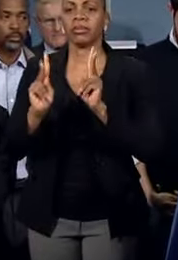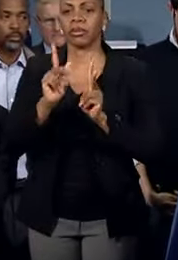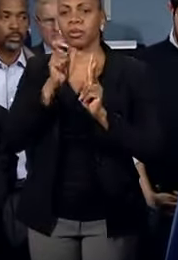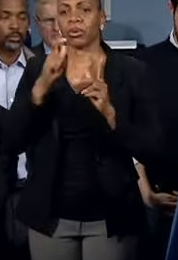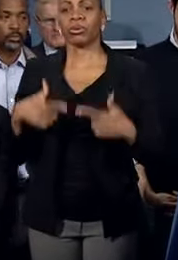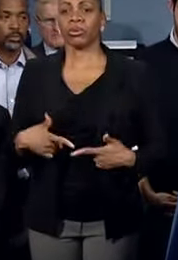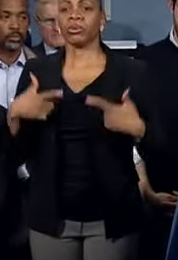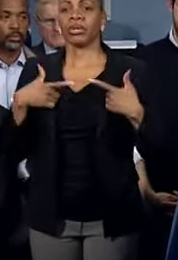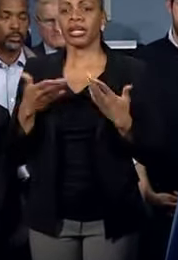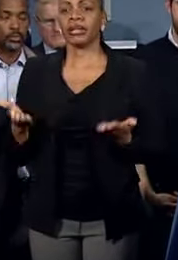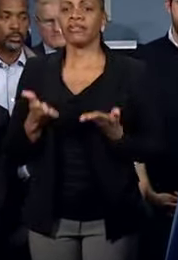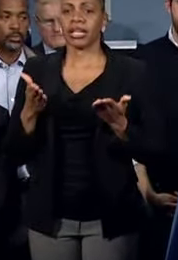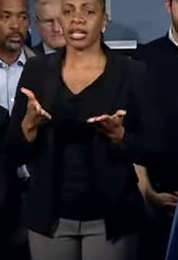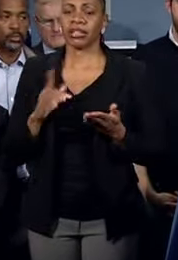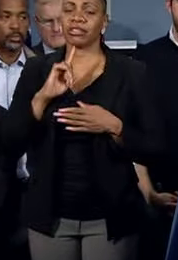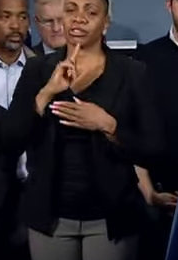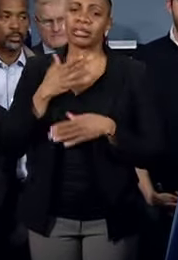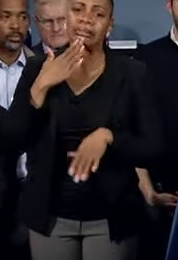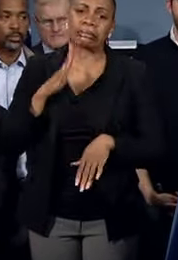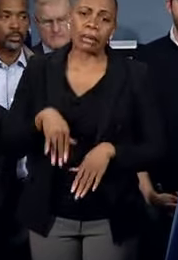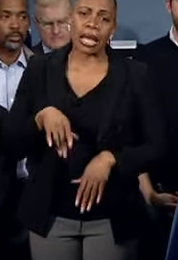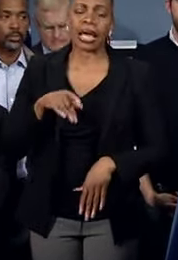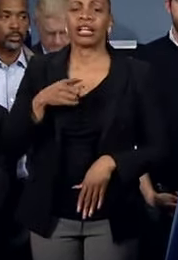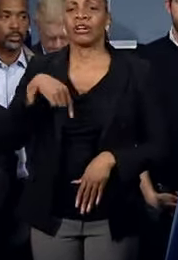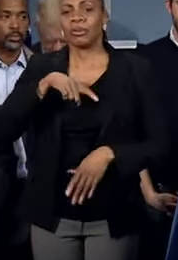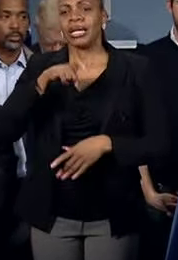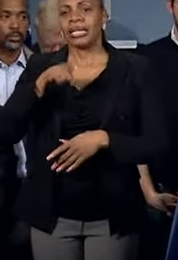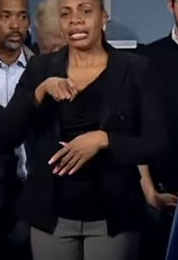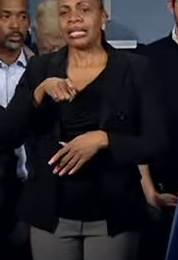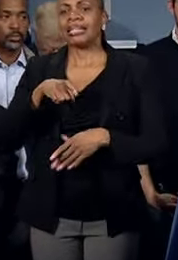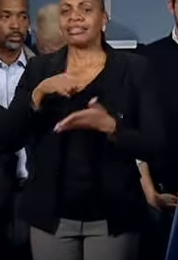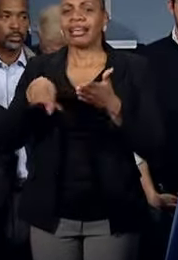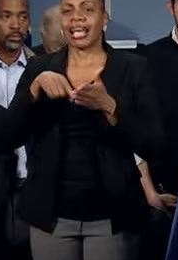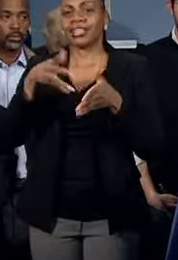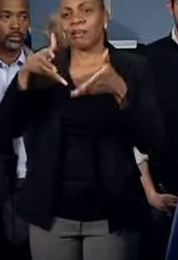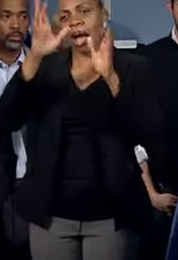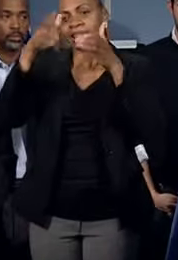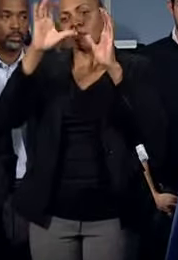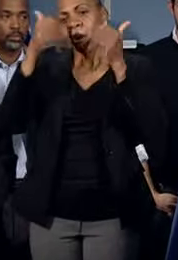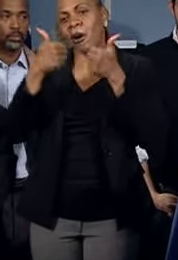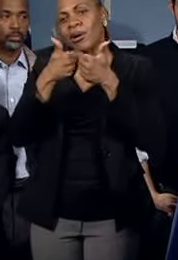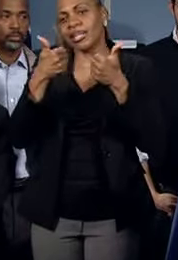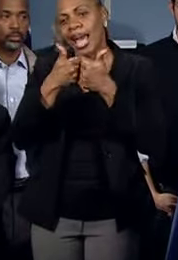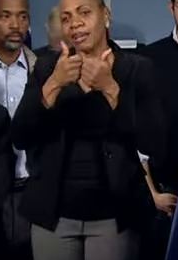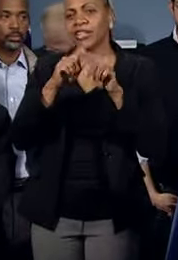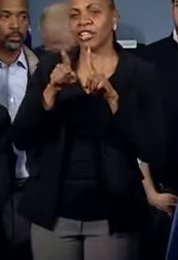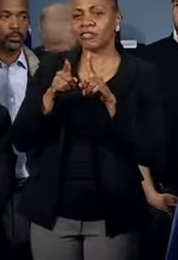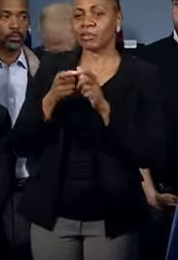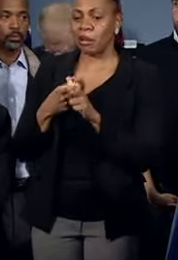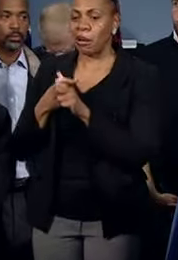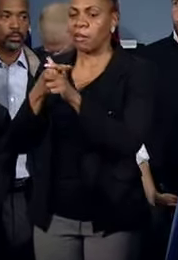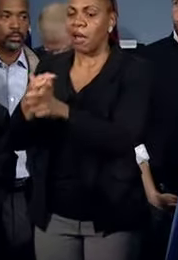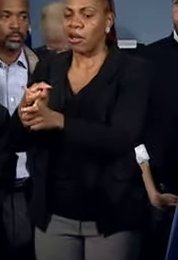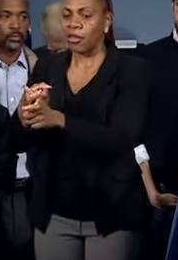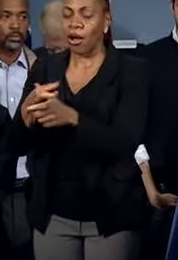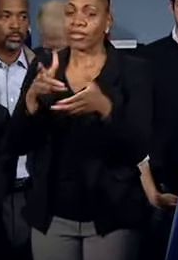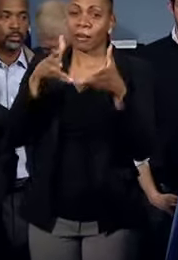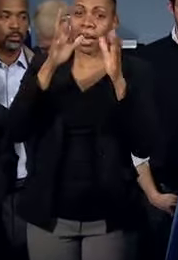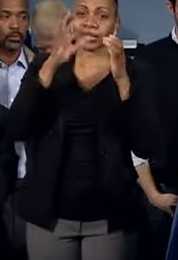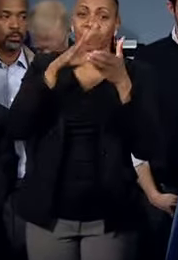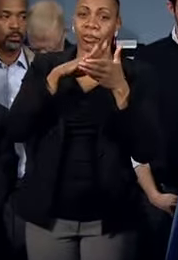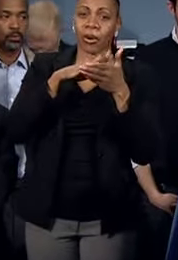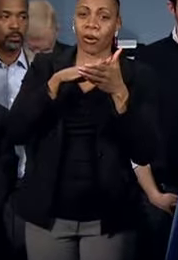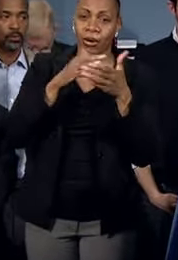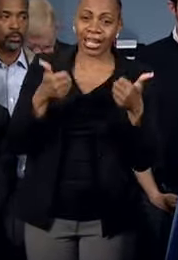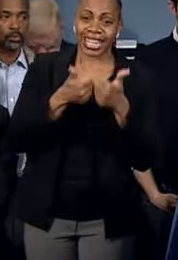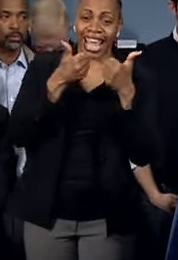and it's a shame that we had to cancel the basketball game. The difference between the basketball game and the Marathon is the basketball game was scheduled